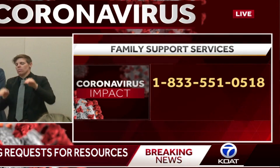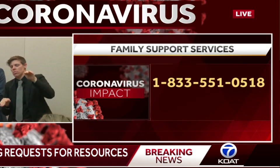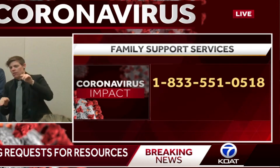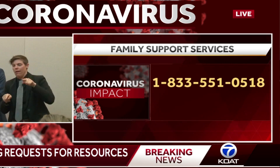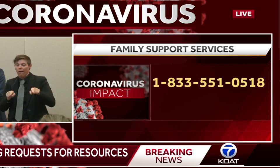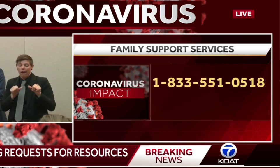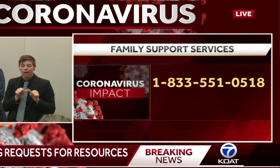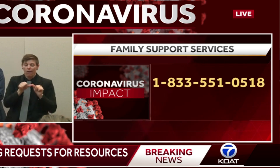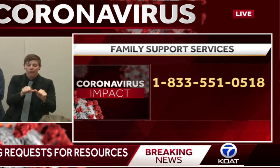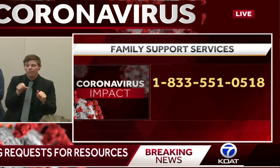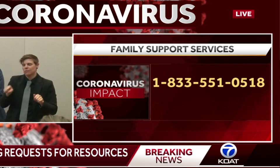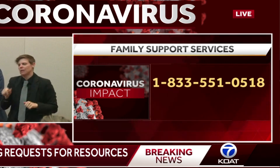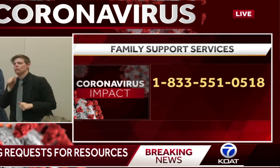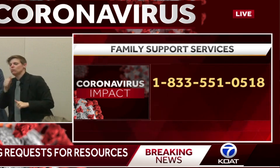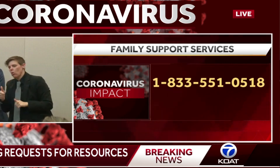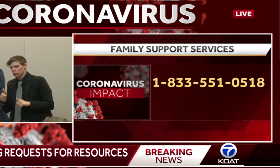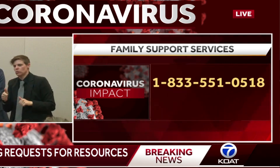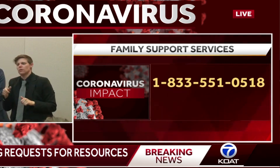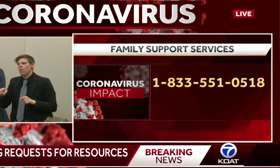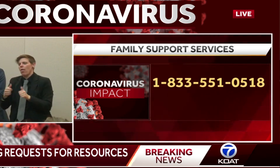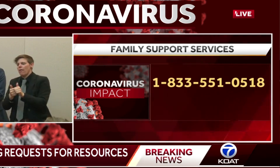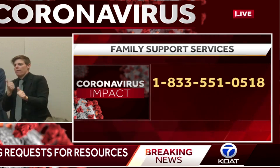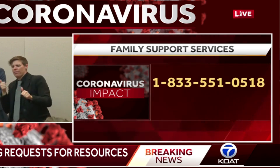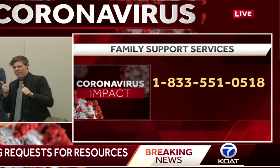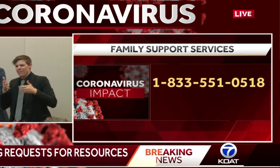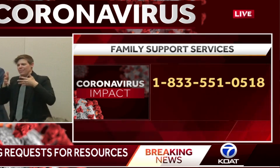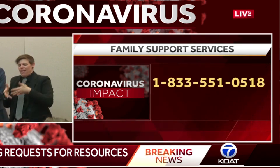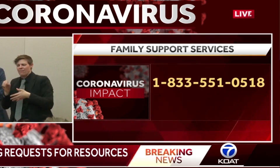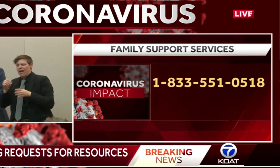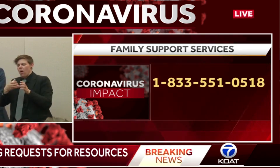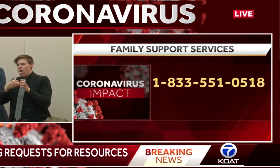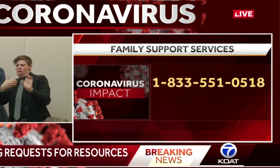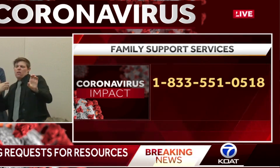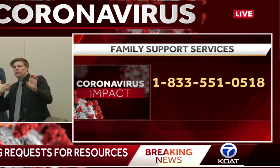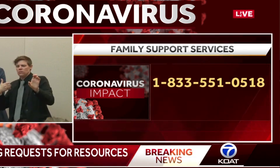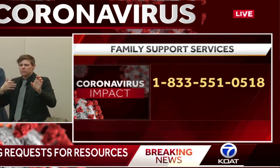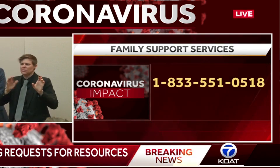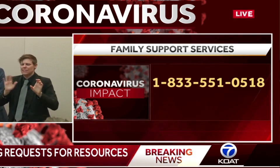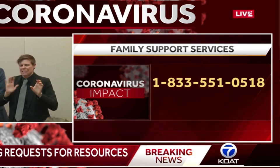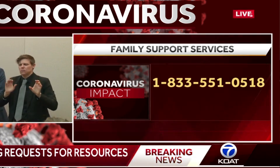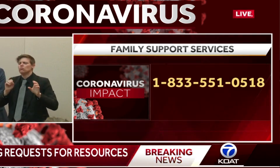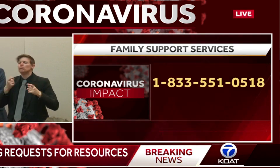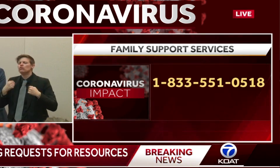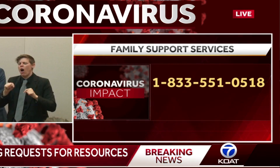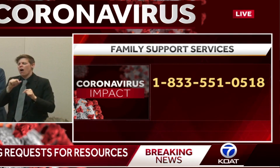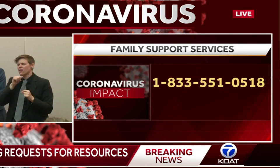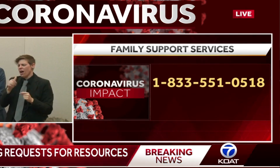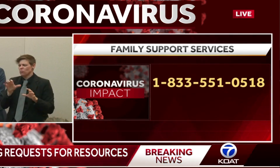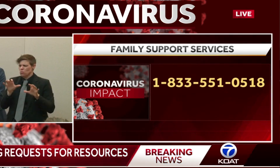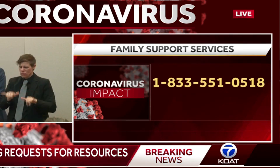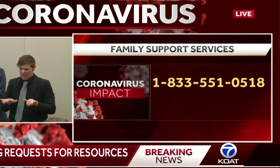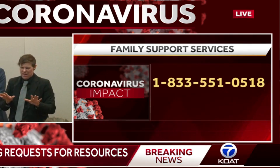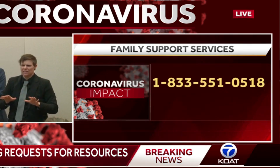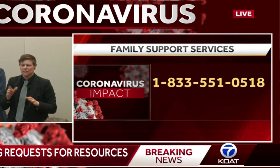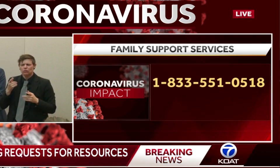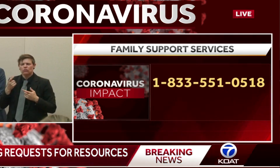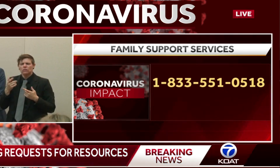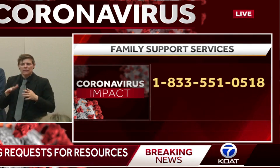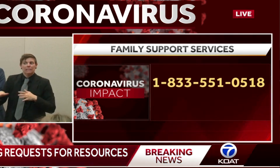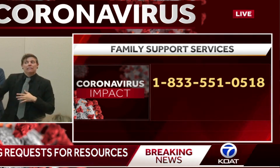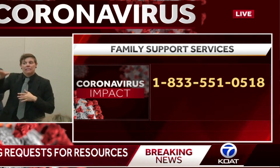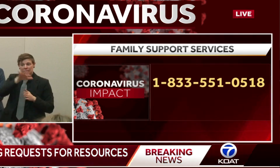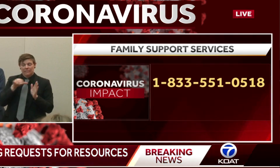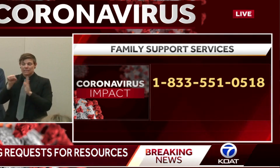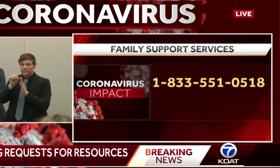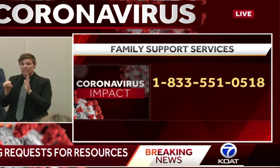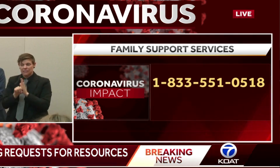learning if it's going to leave people out of the educational process. But we do know that there are many districts across the state who this is, and